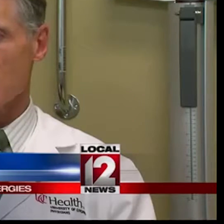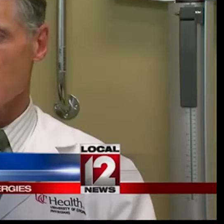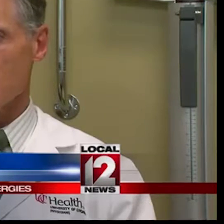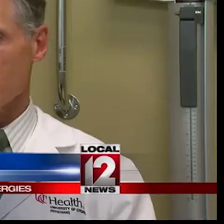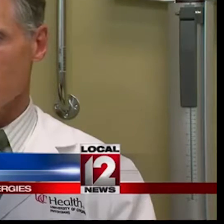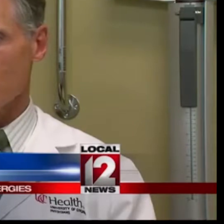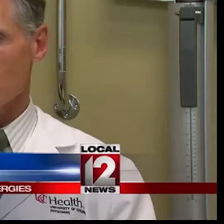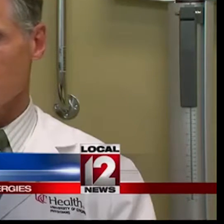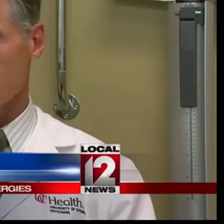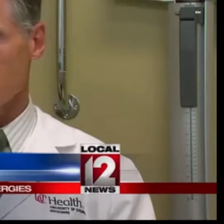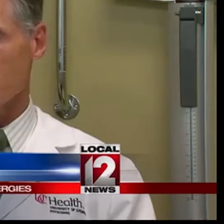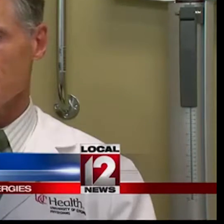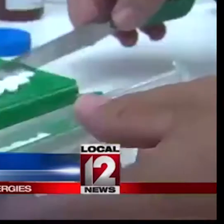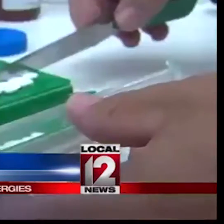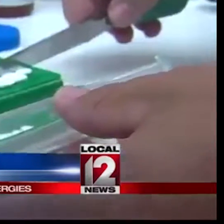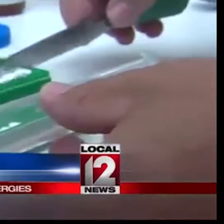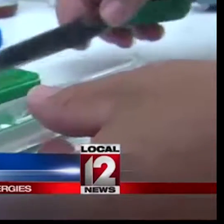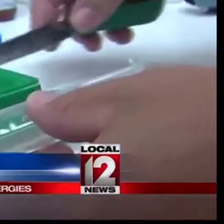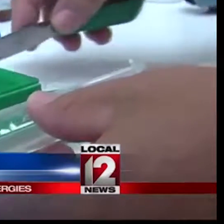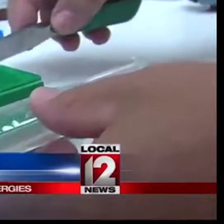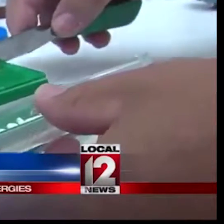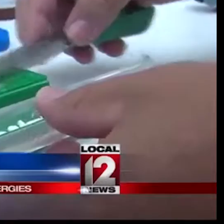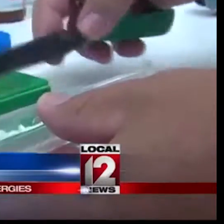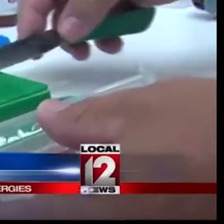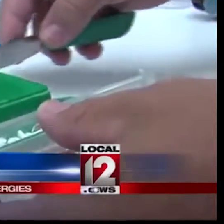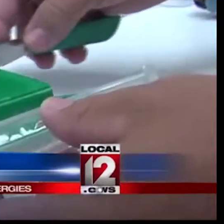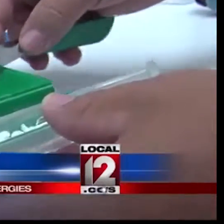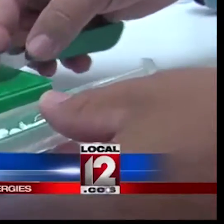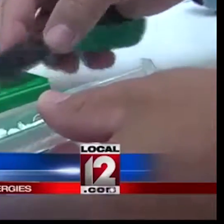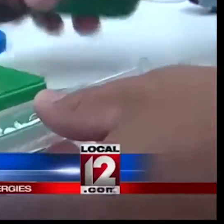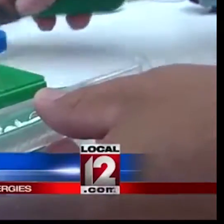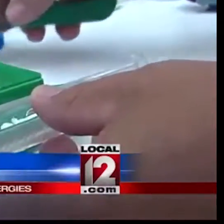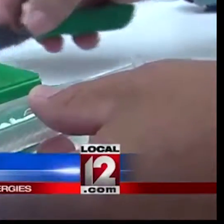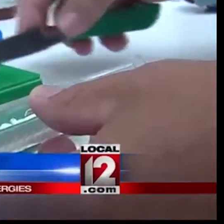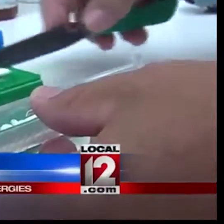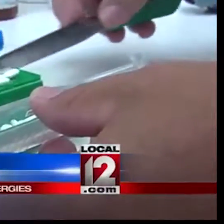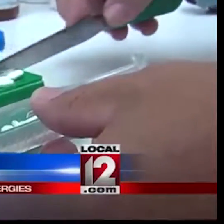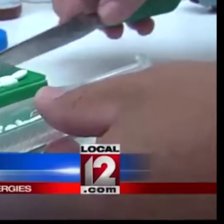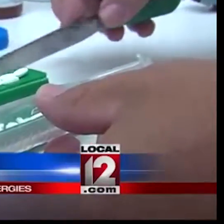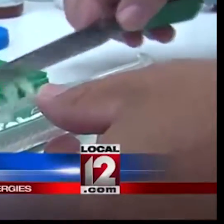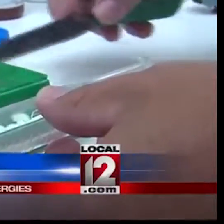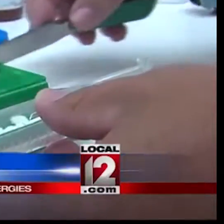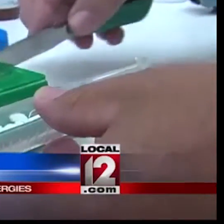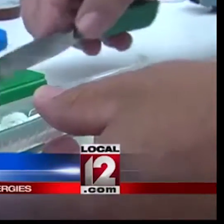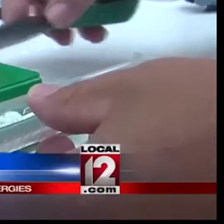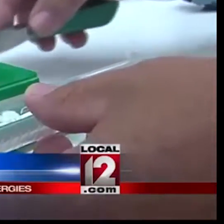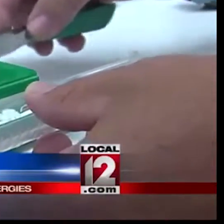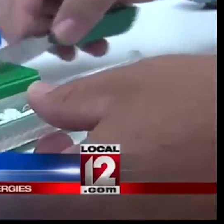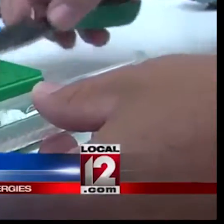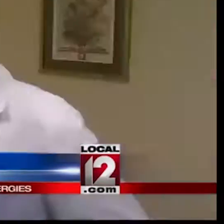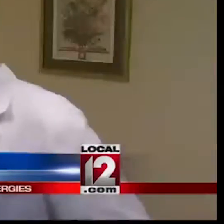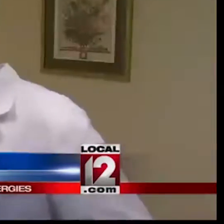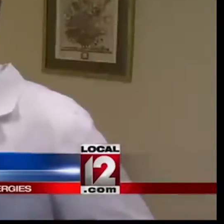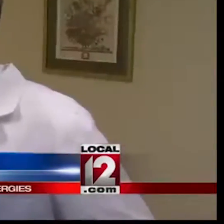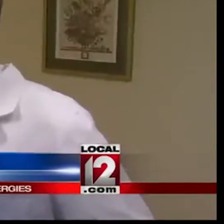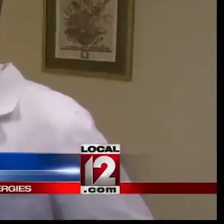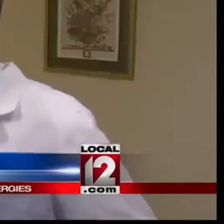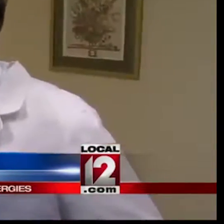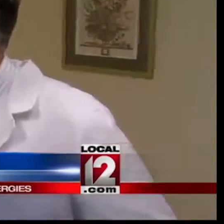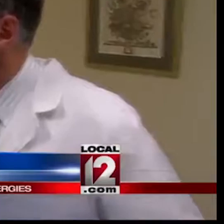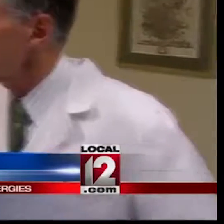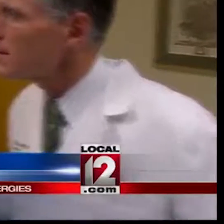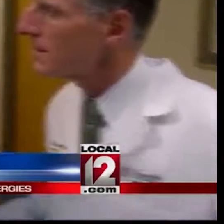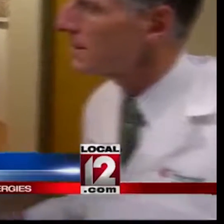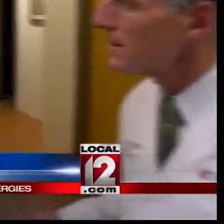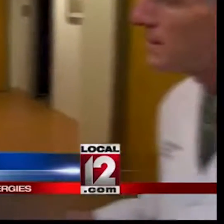that it's gone into something more severe. Severe infections that do become bacterial may need antibiotics for treatment. According to Dr.